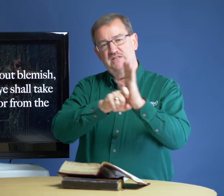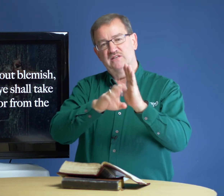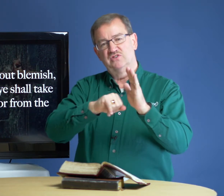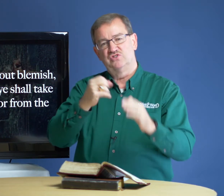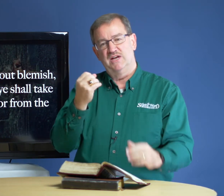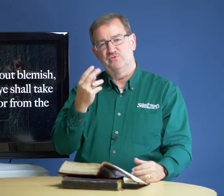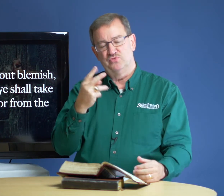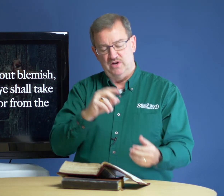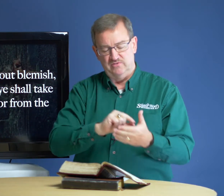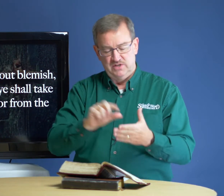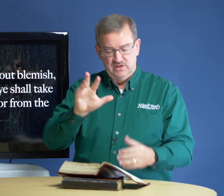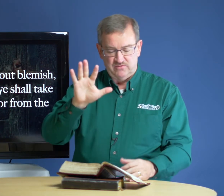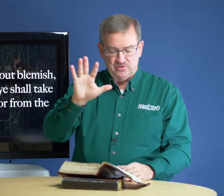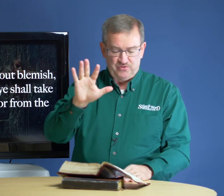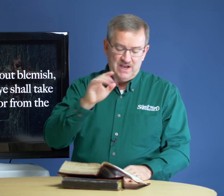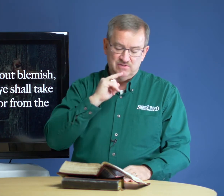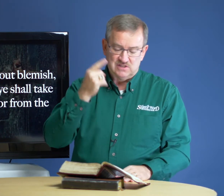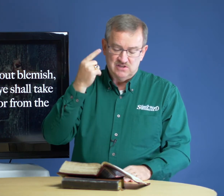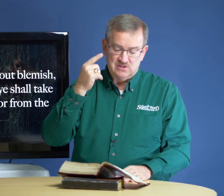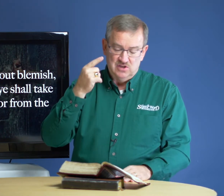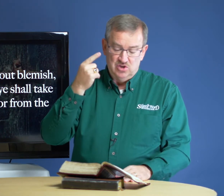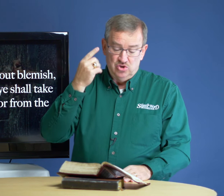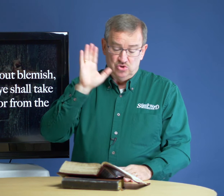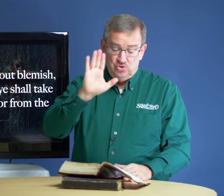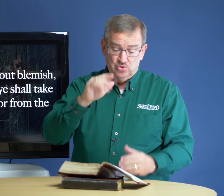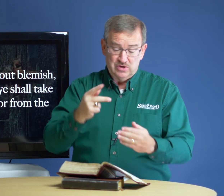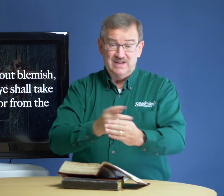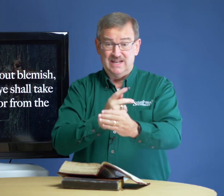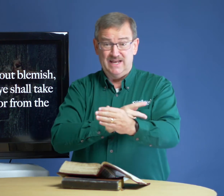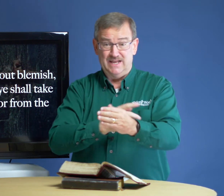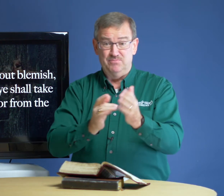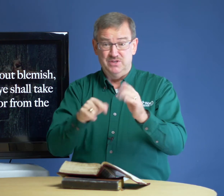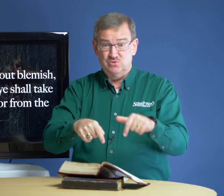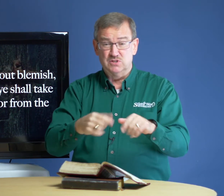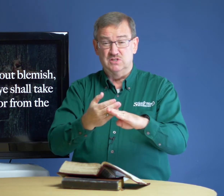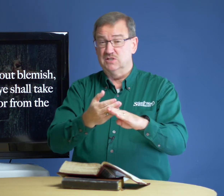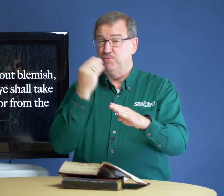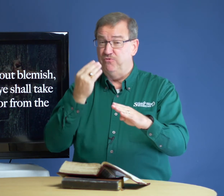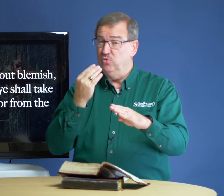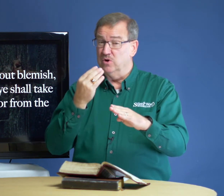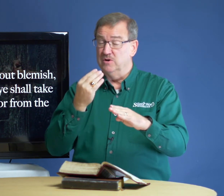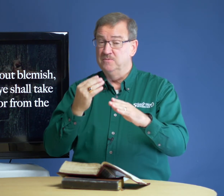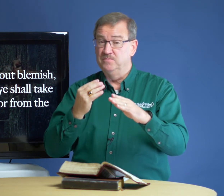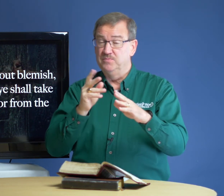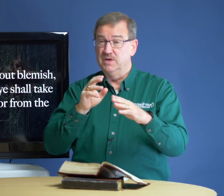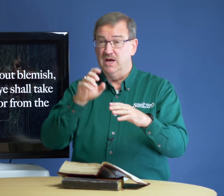Exodus chapter 12, verse five. It says, your lamb. This was just before, uh,